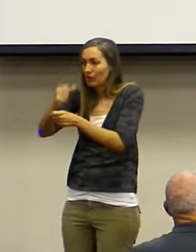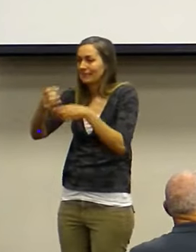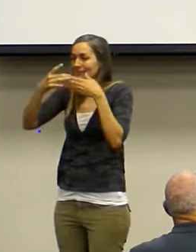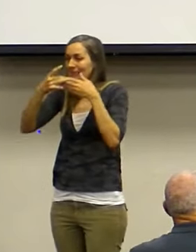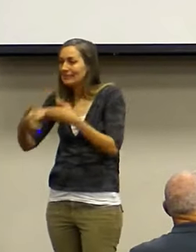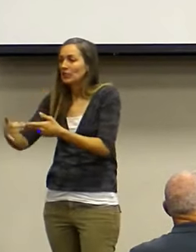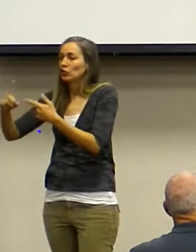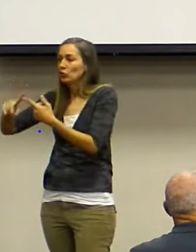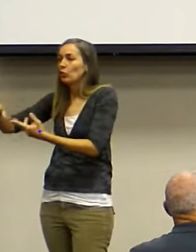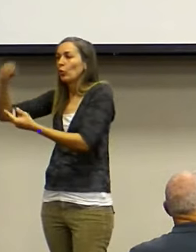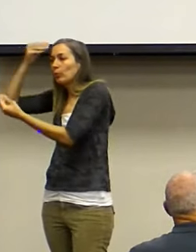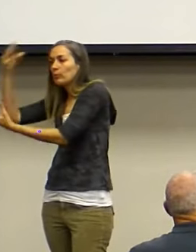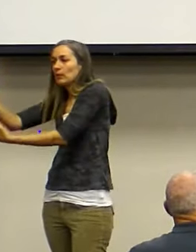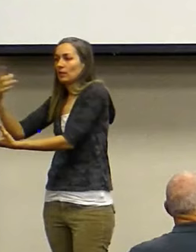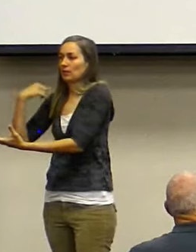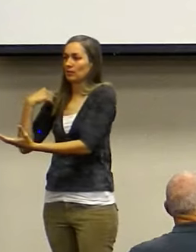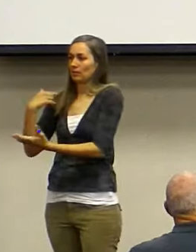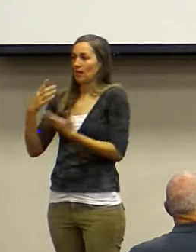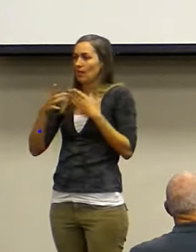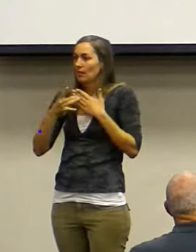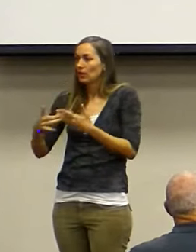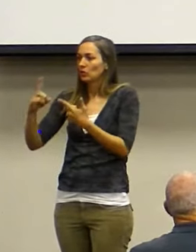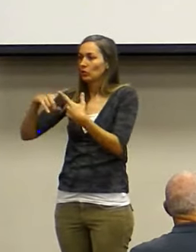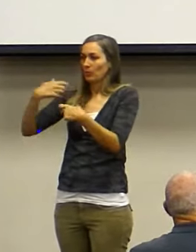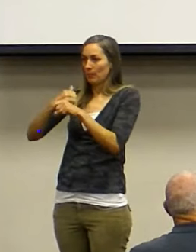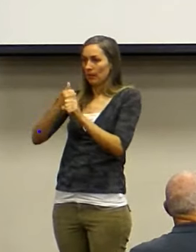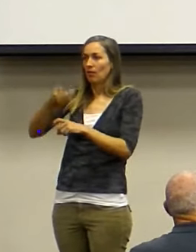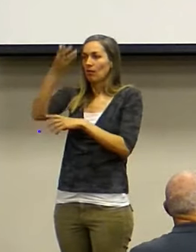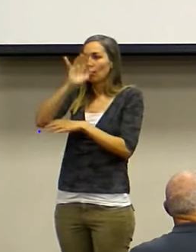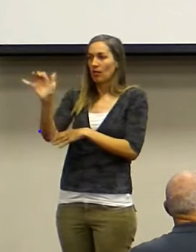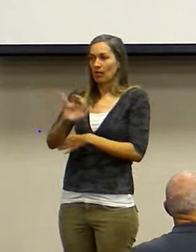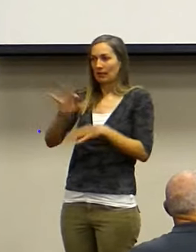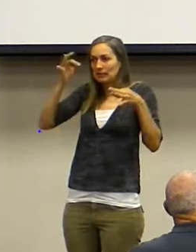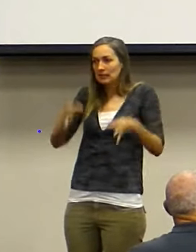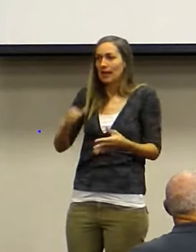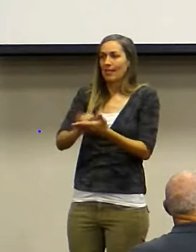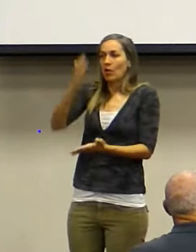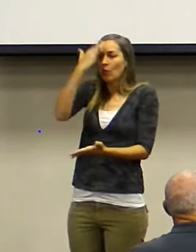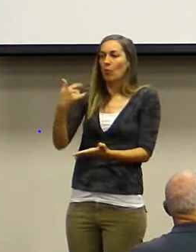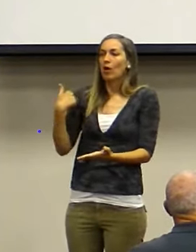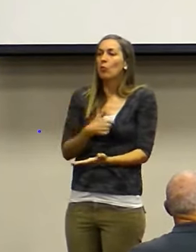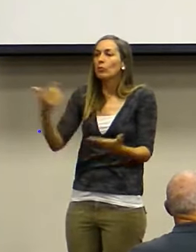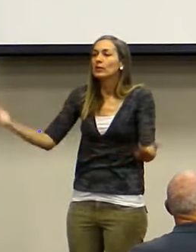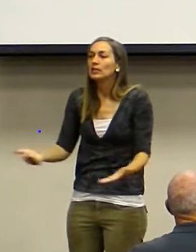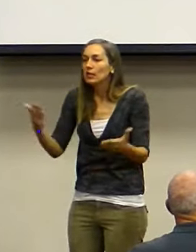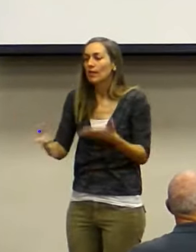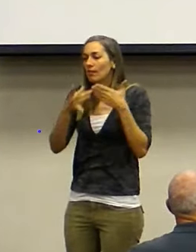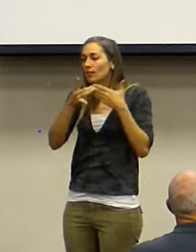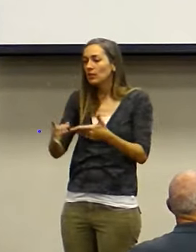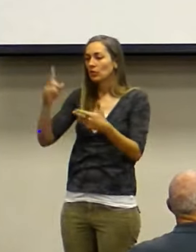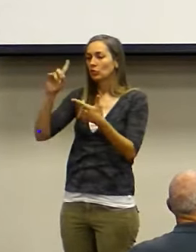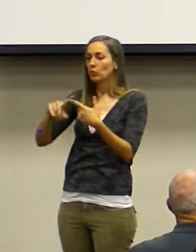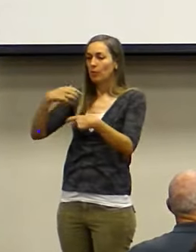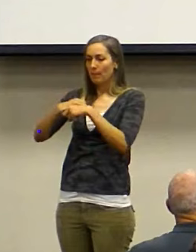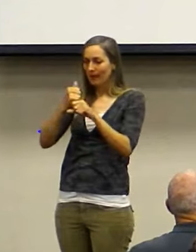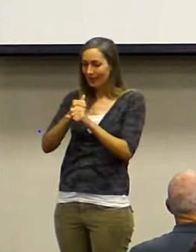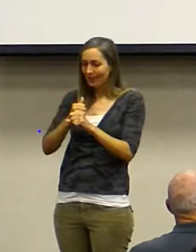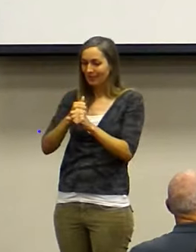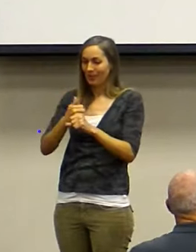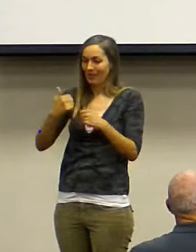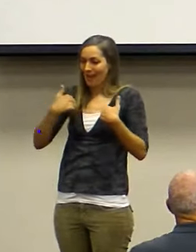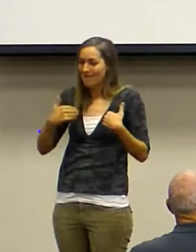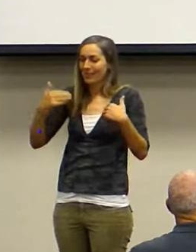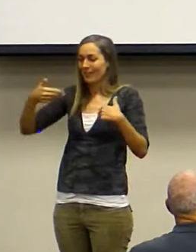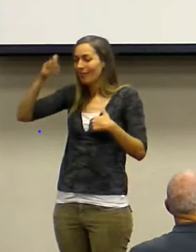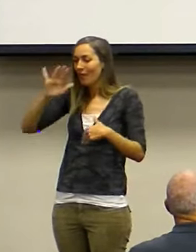obedience, which leads you to making godly decisions. That's why we're here. Which then leads you to making godly actions, taking godly